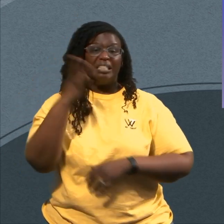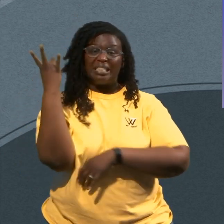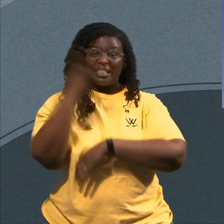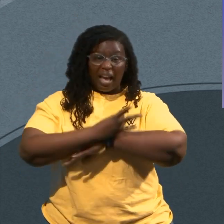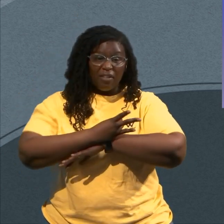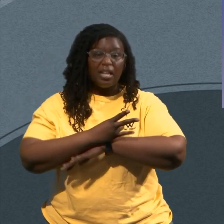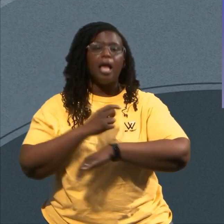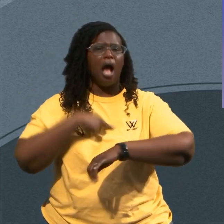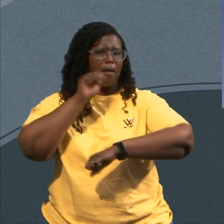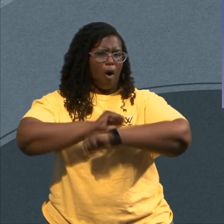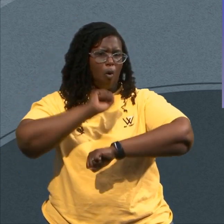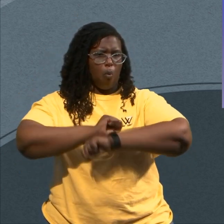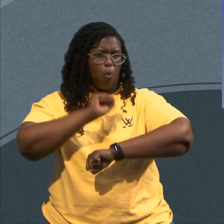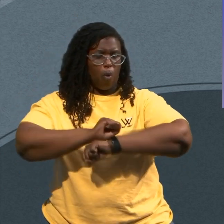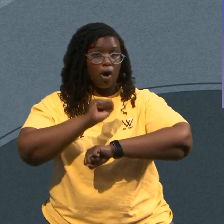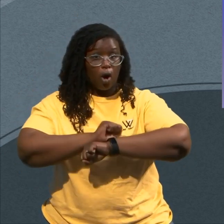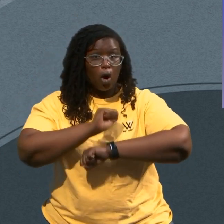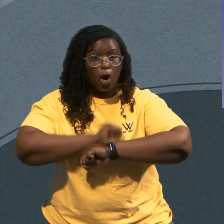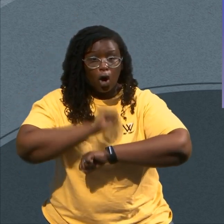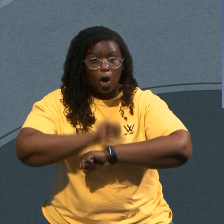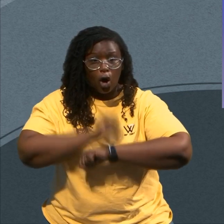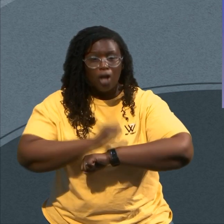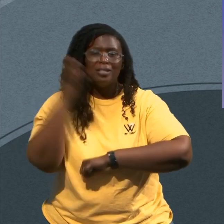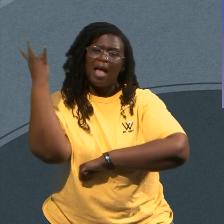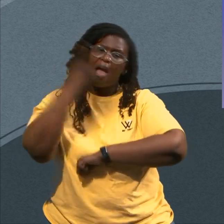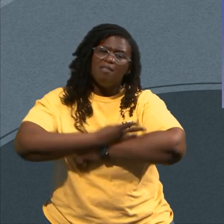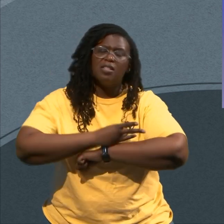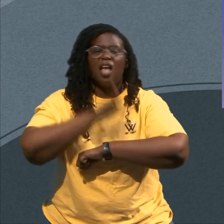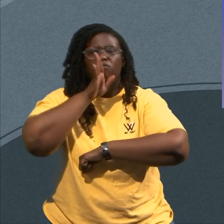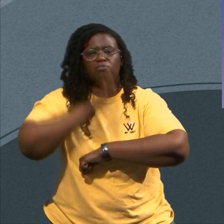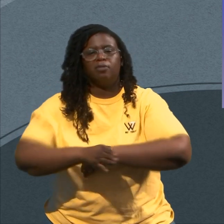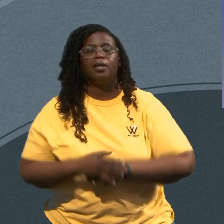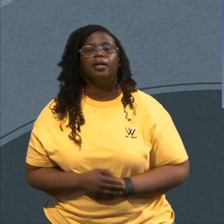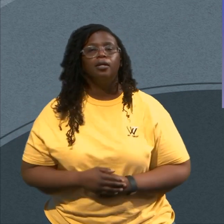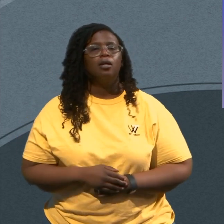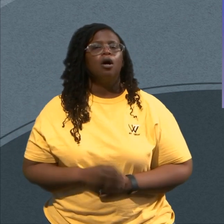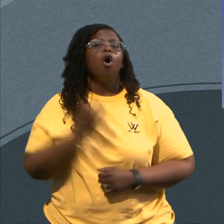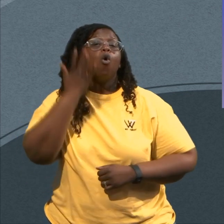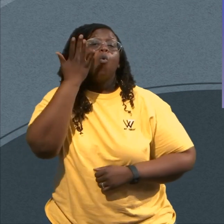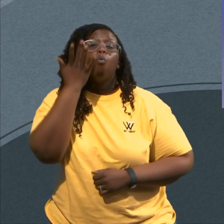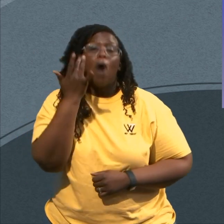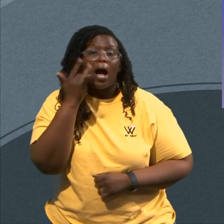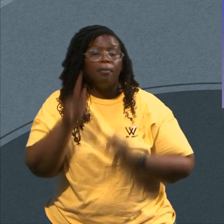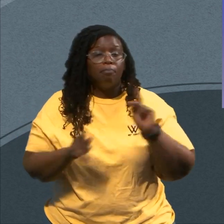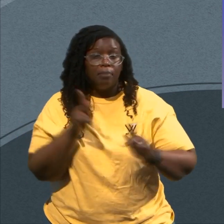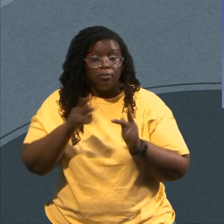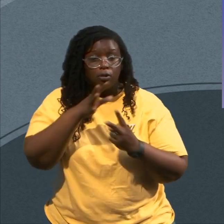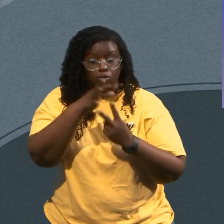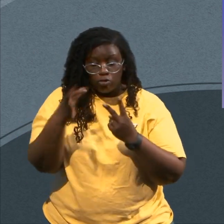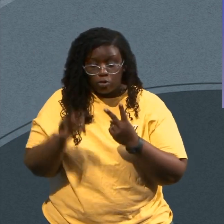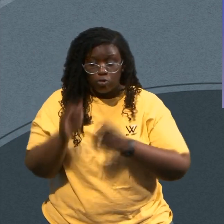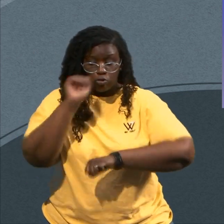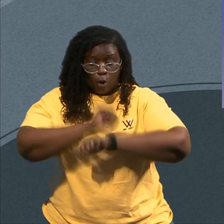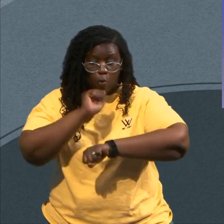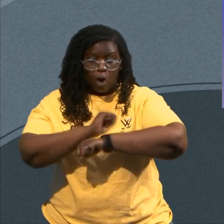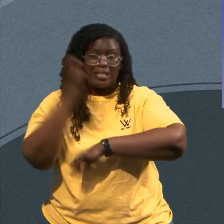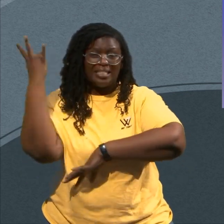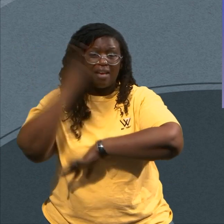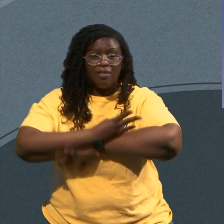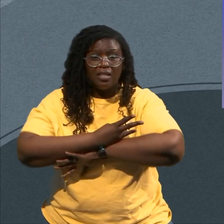You Why You Really Working Seven Days A Week Because You've Not Come To Grips With The Fact That It's Not Your Job Providing